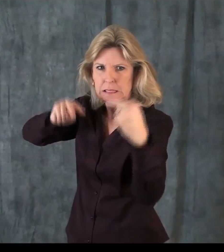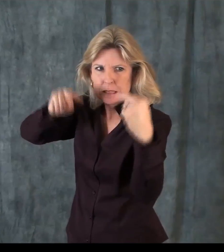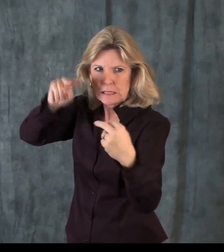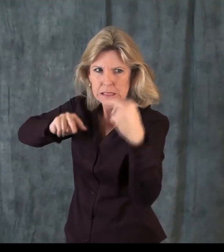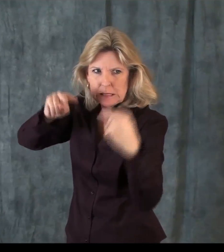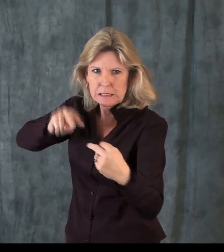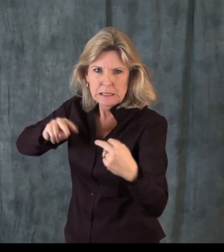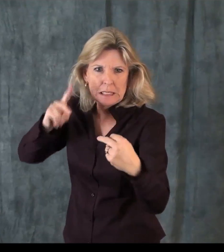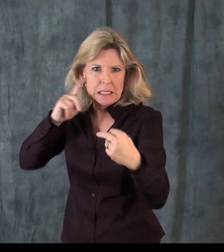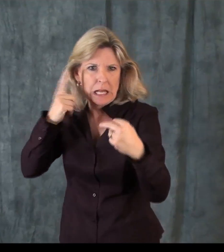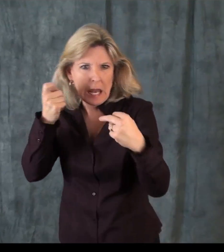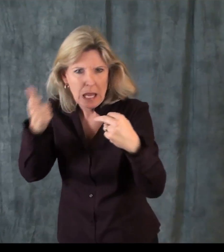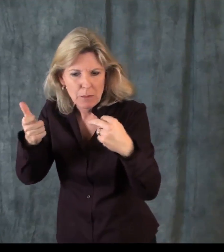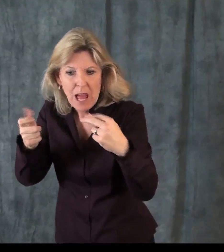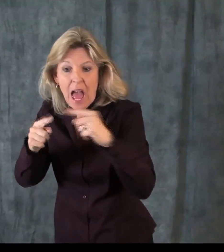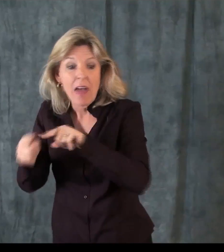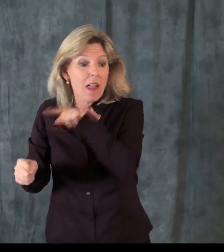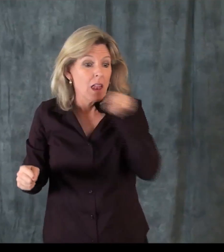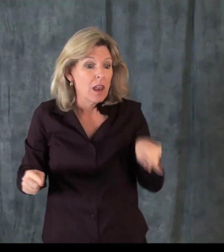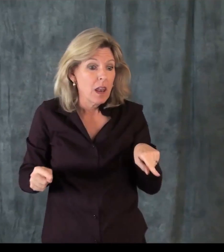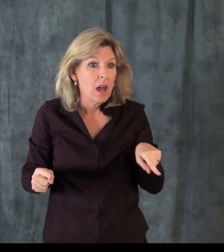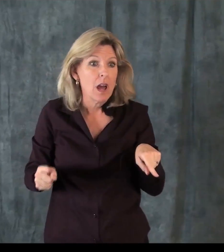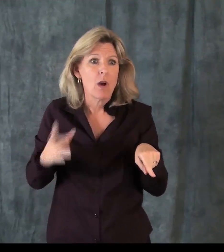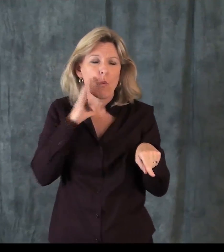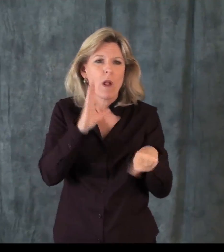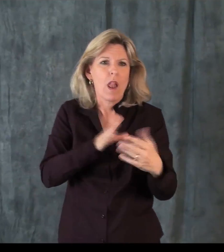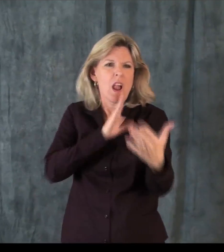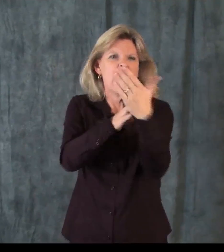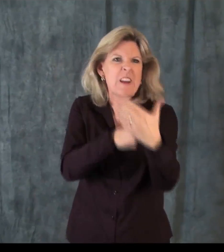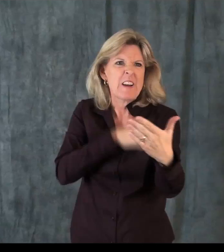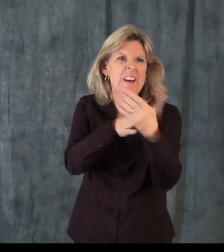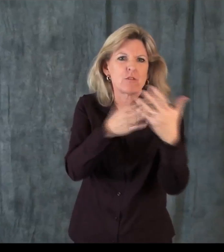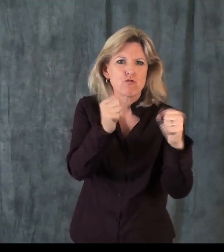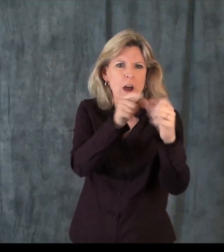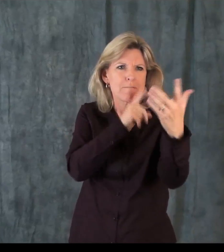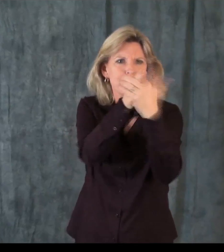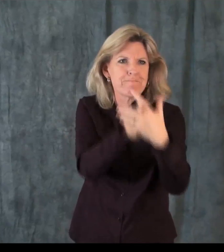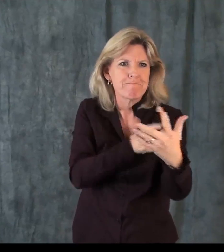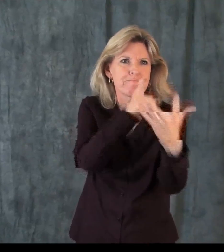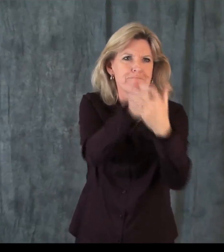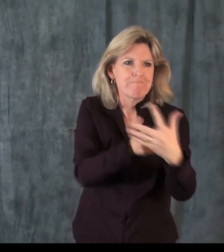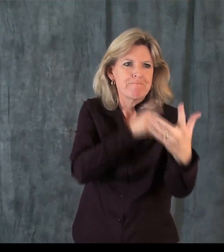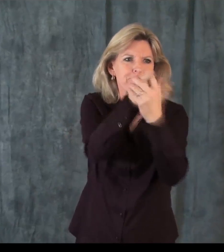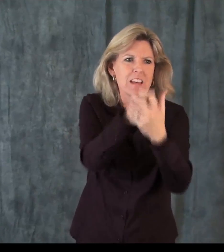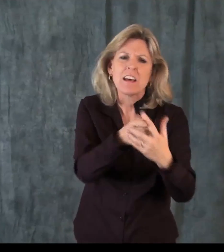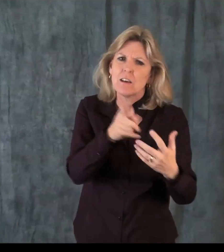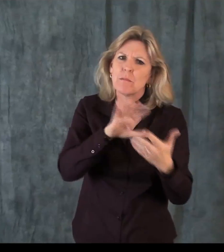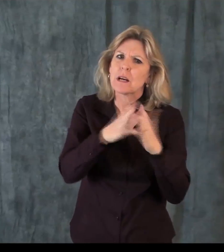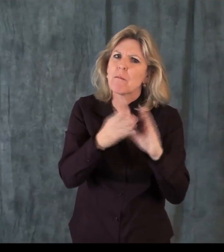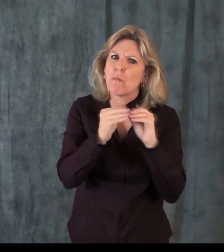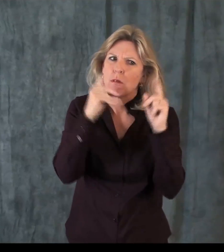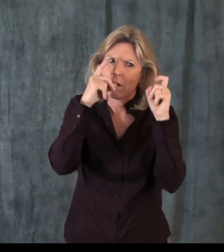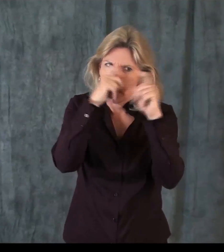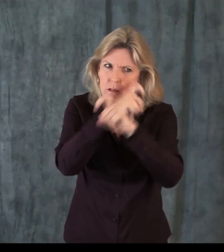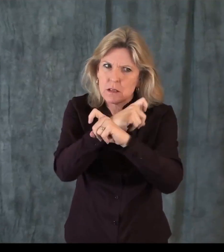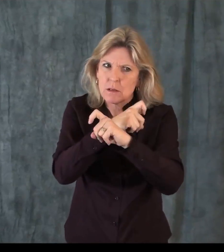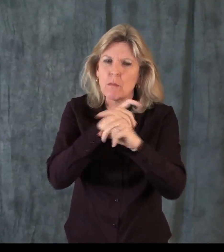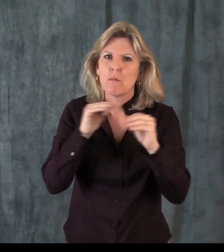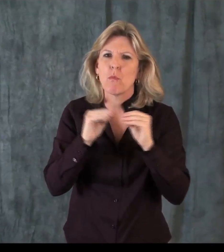questioned them during direct examination. It's important that the attorney have an opportunity to ask questions. And there's a lot of necessary visual communication that